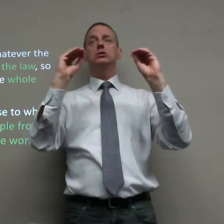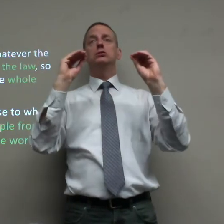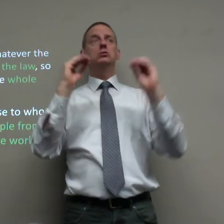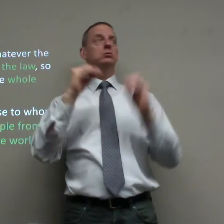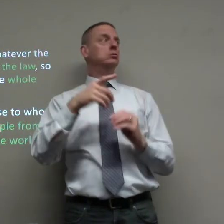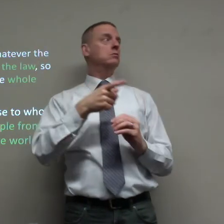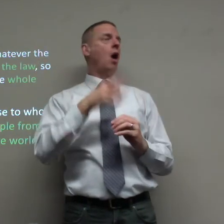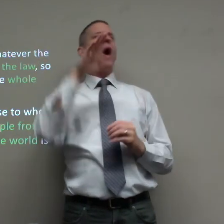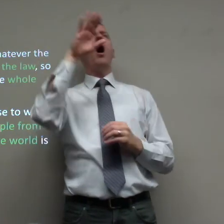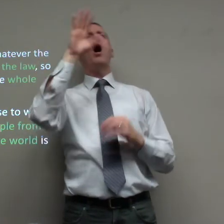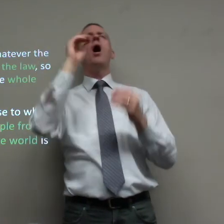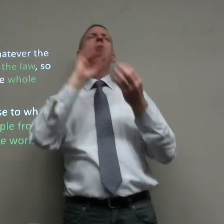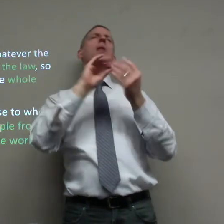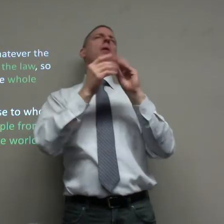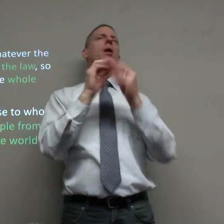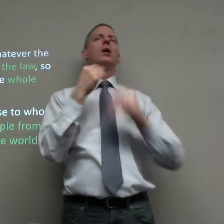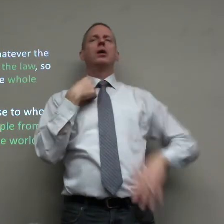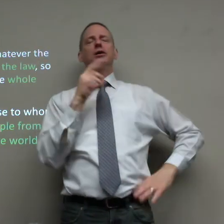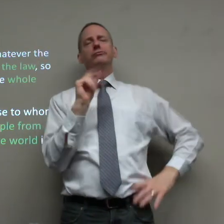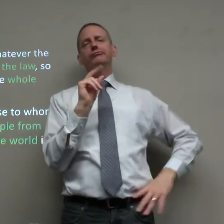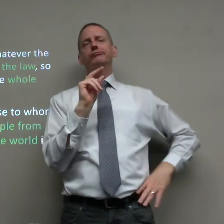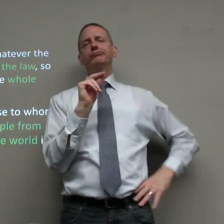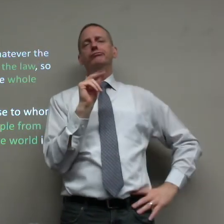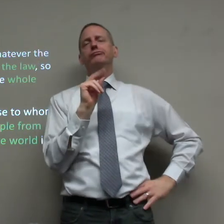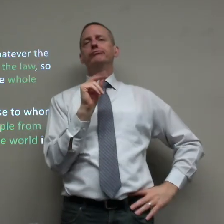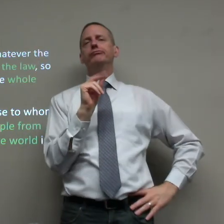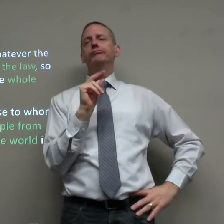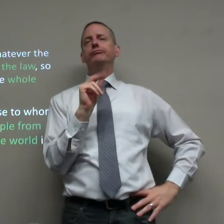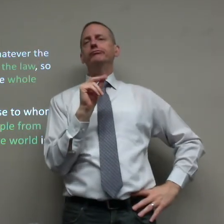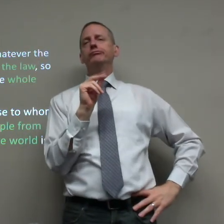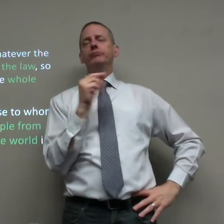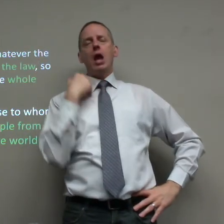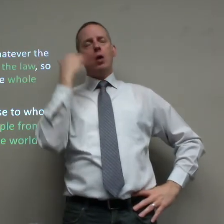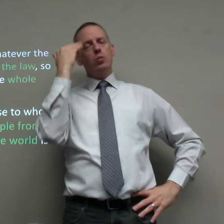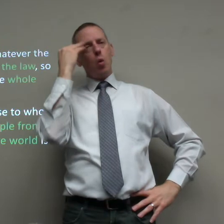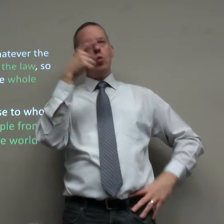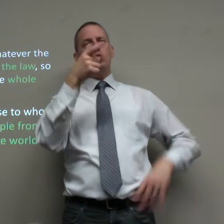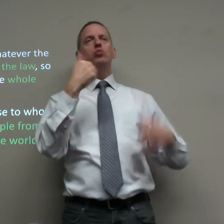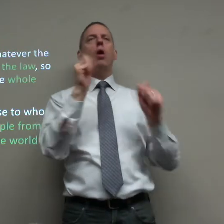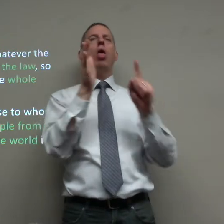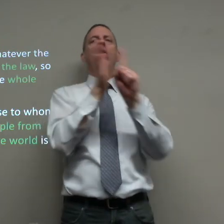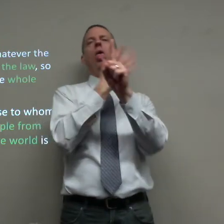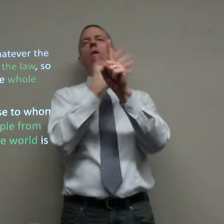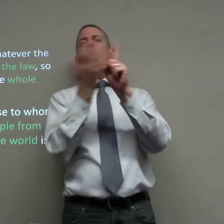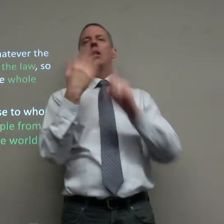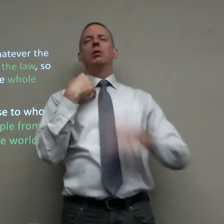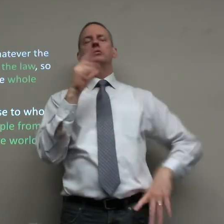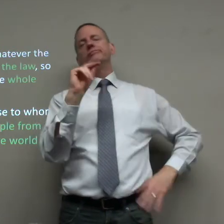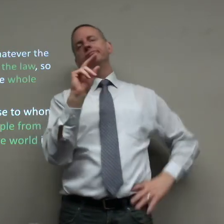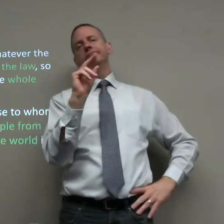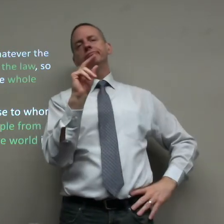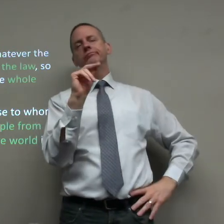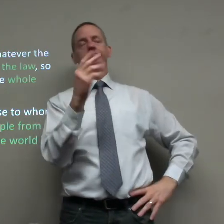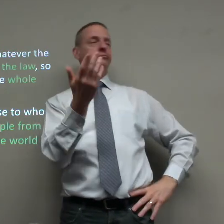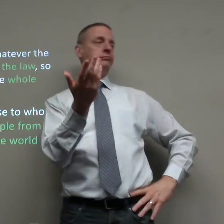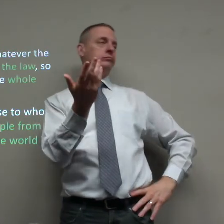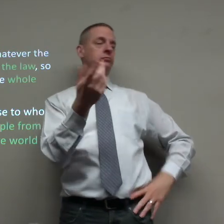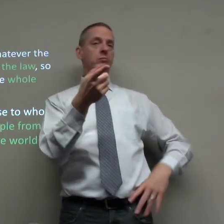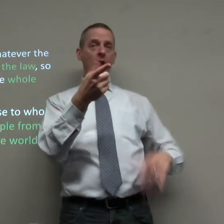if I teach it by high school people say they'll try to twist it they'll say I know you're just trying to get